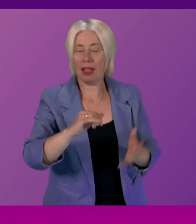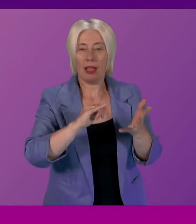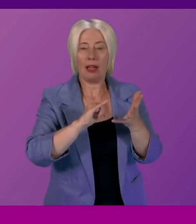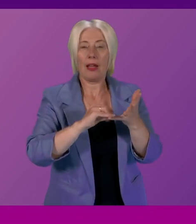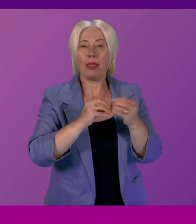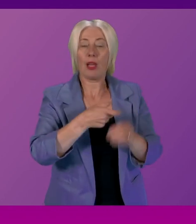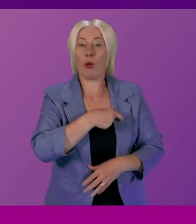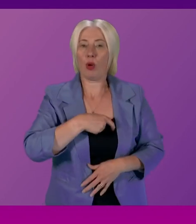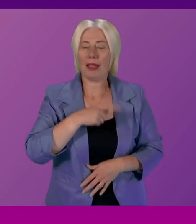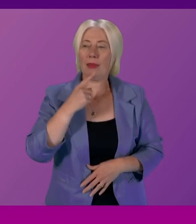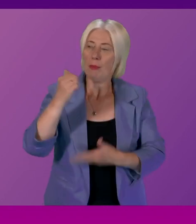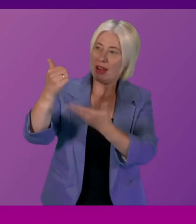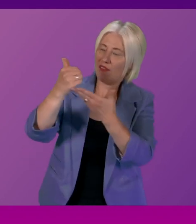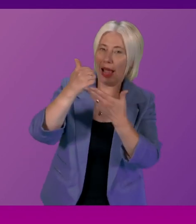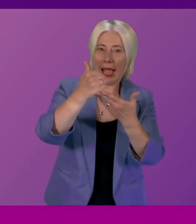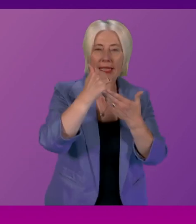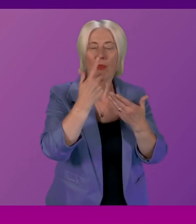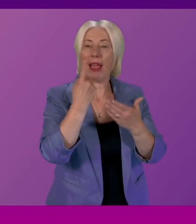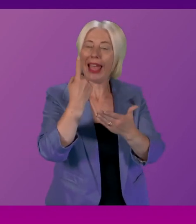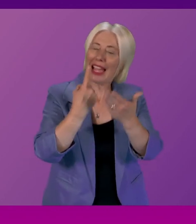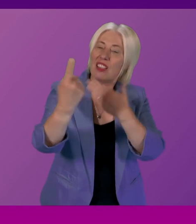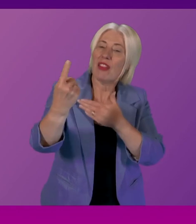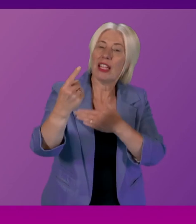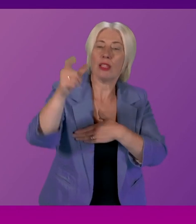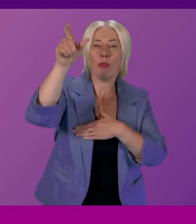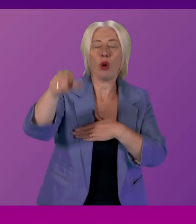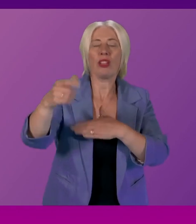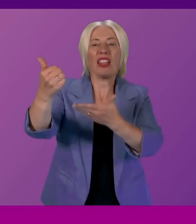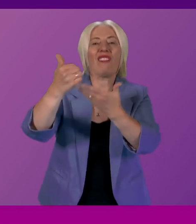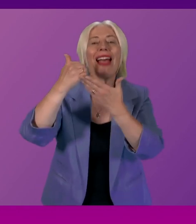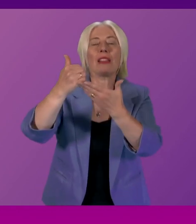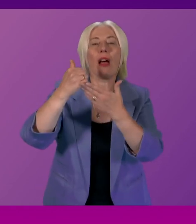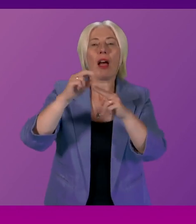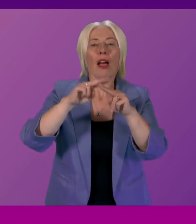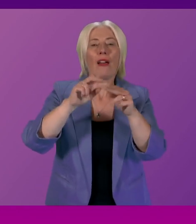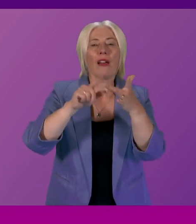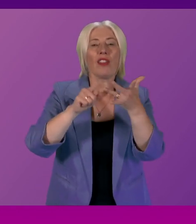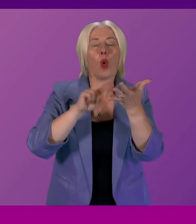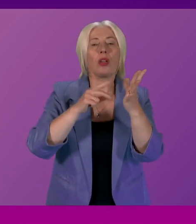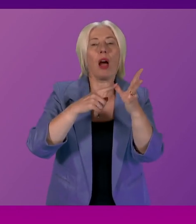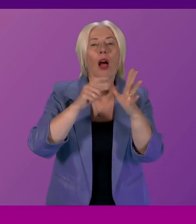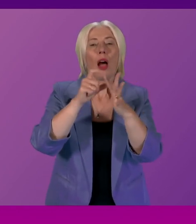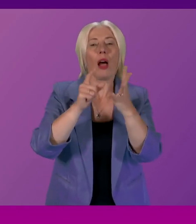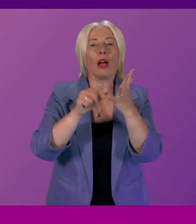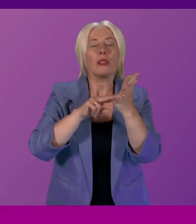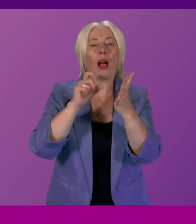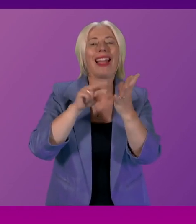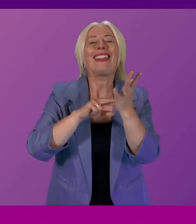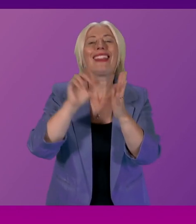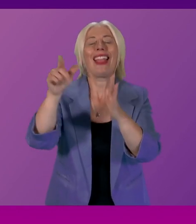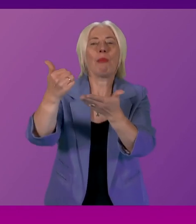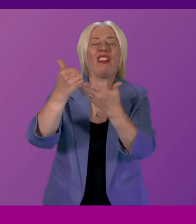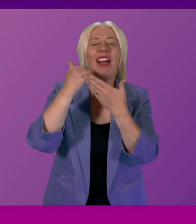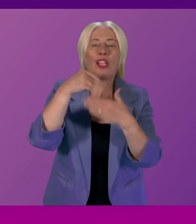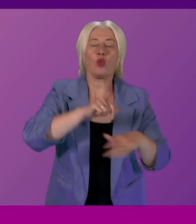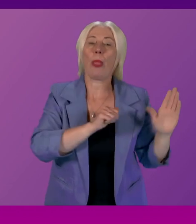advice from for example the independent advisor Fiona Duncan in relation to the promise I